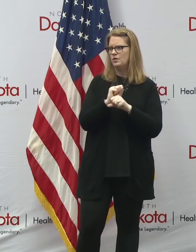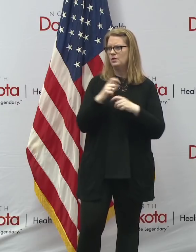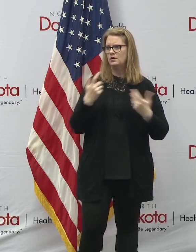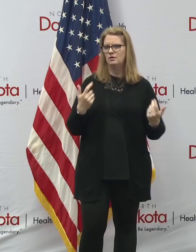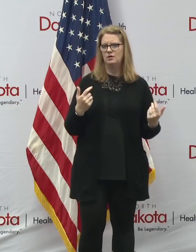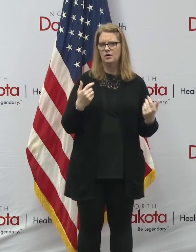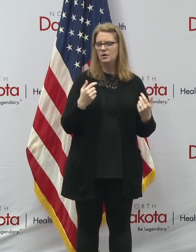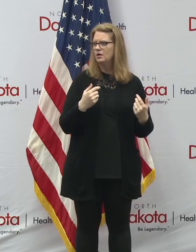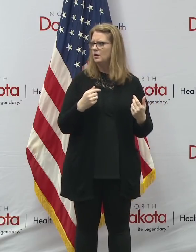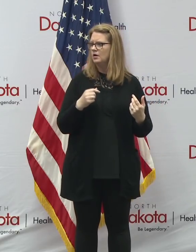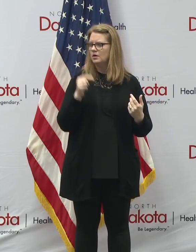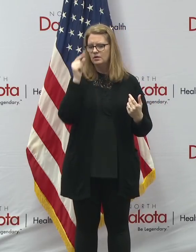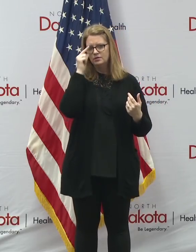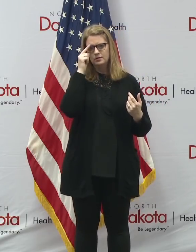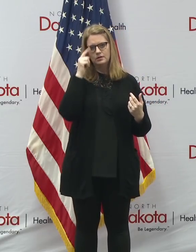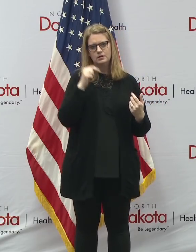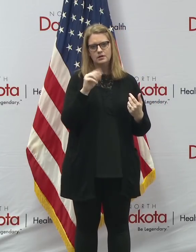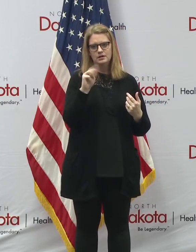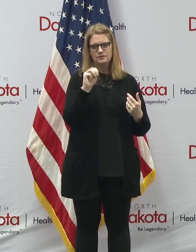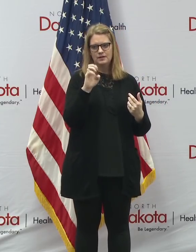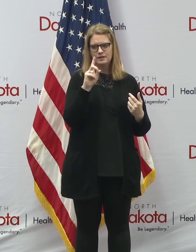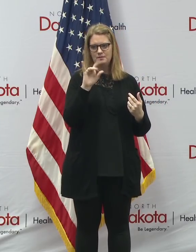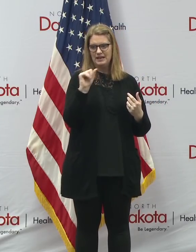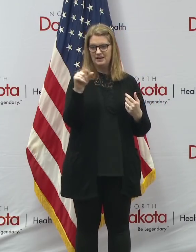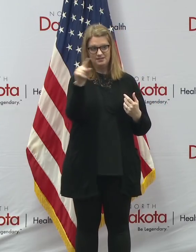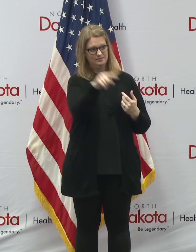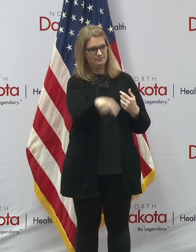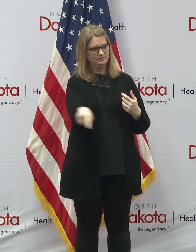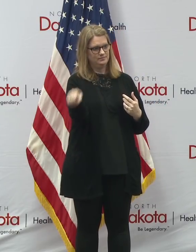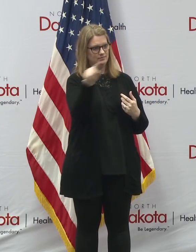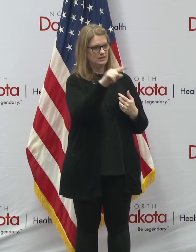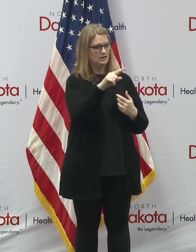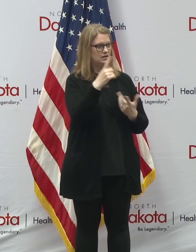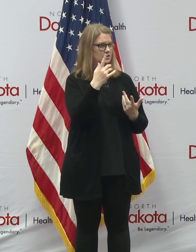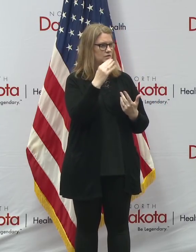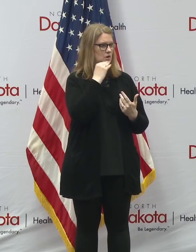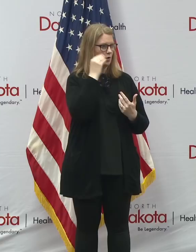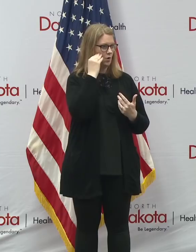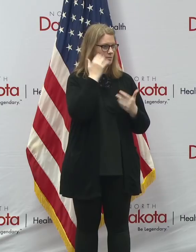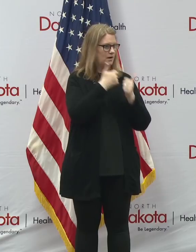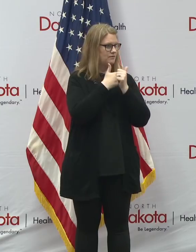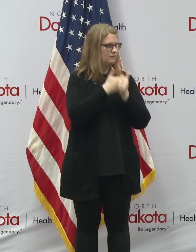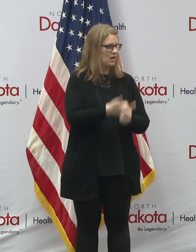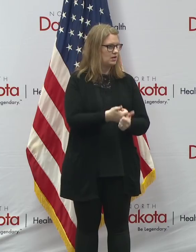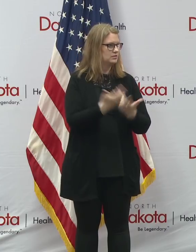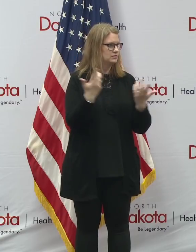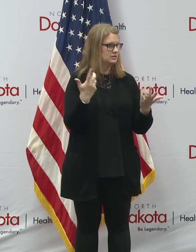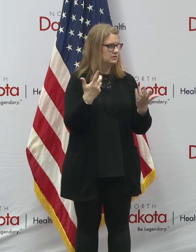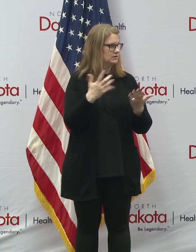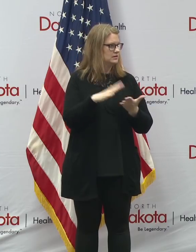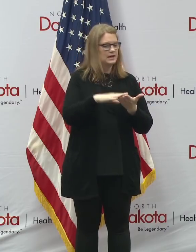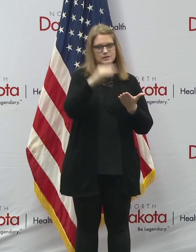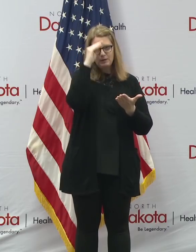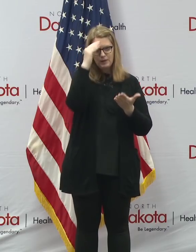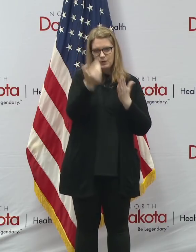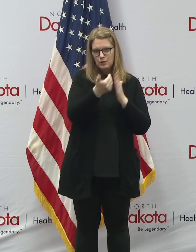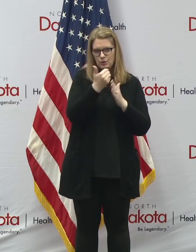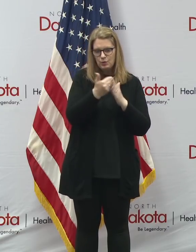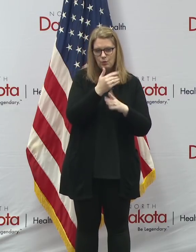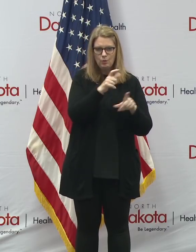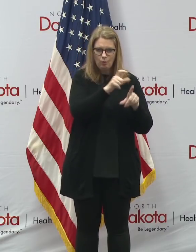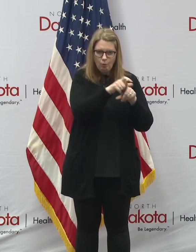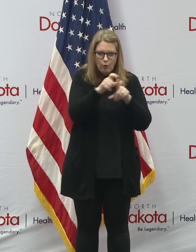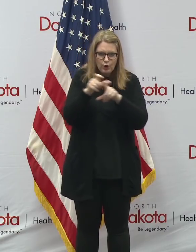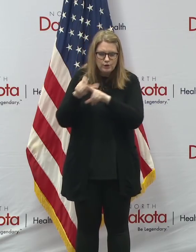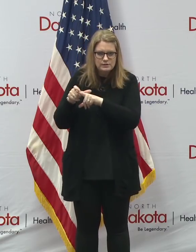the media that's here. We're in for those that are home that are following this as we learn new words. We want to